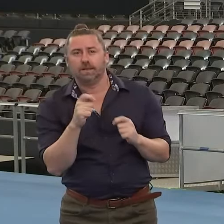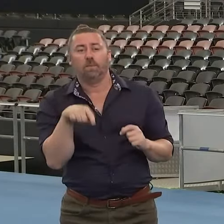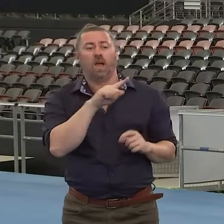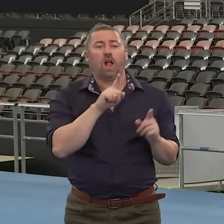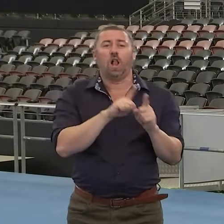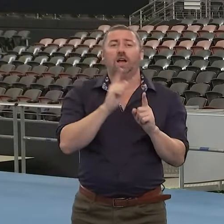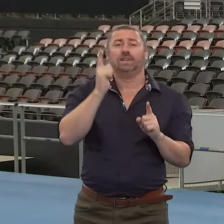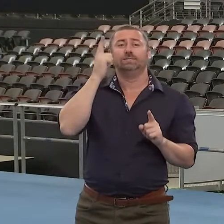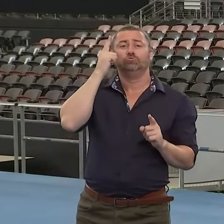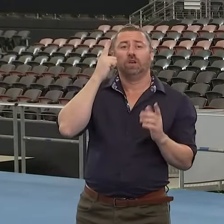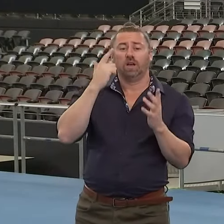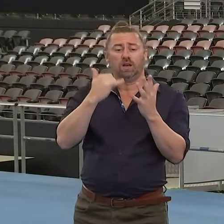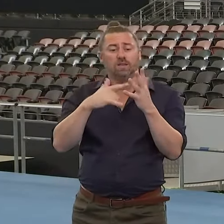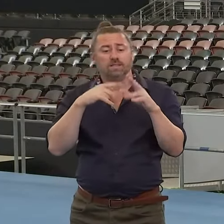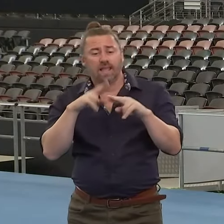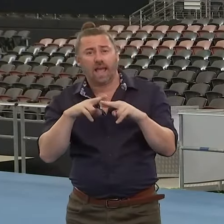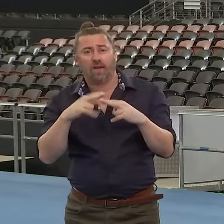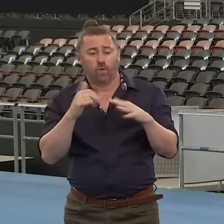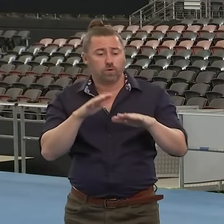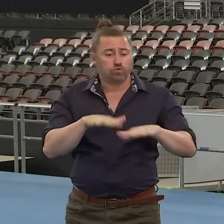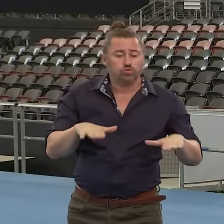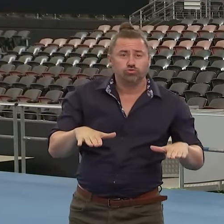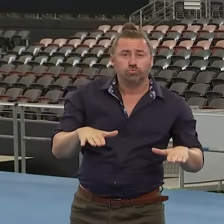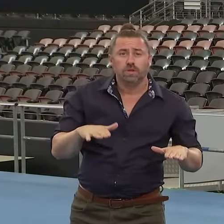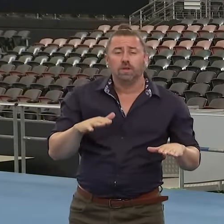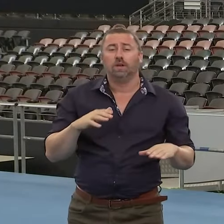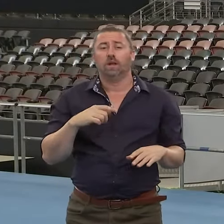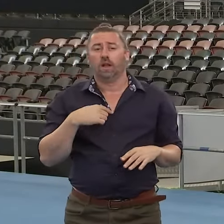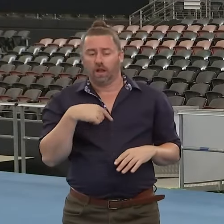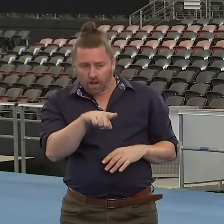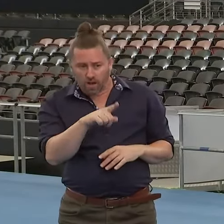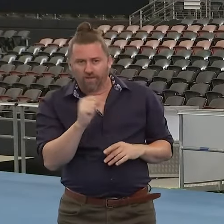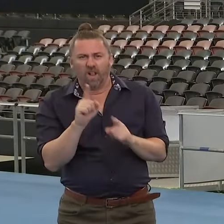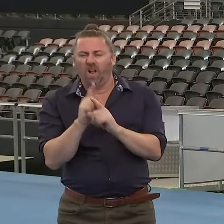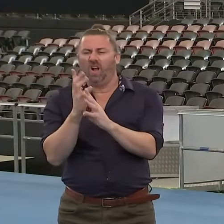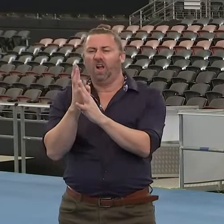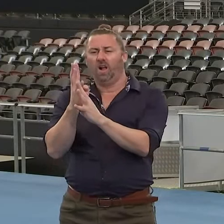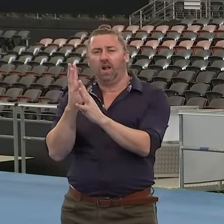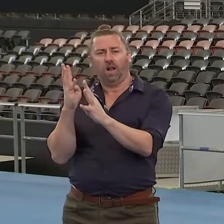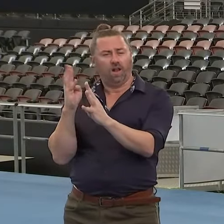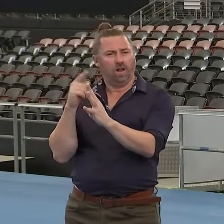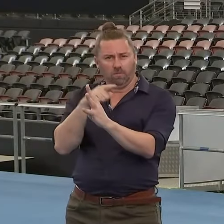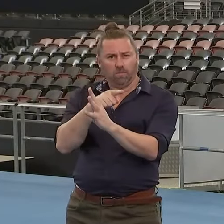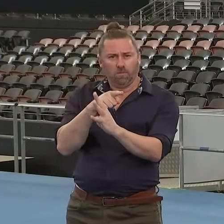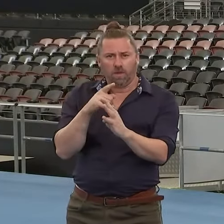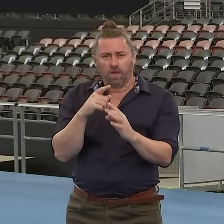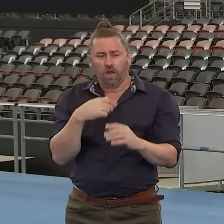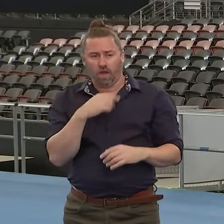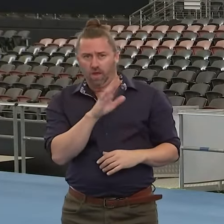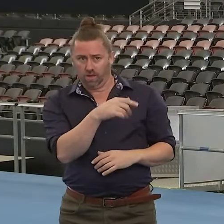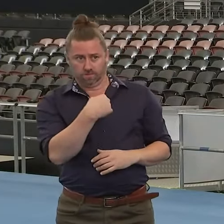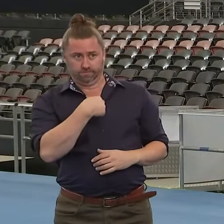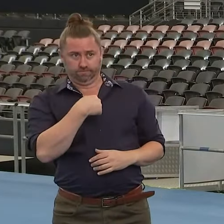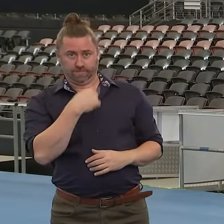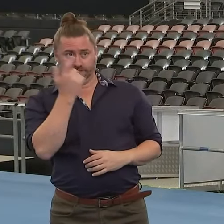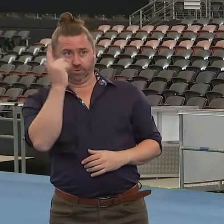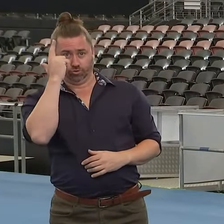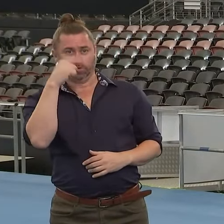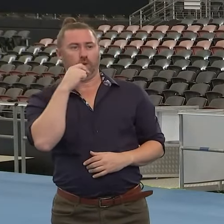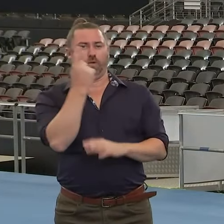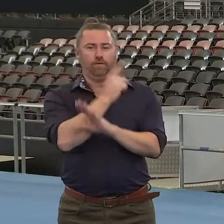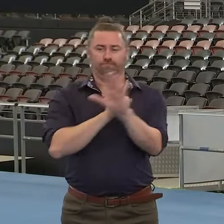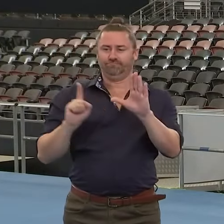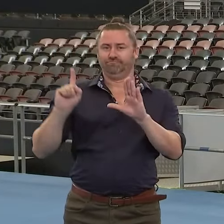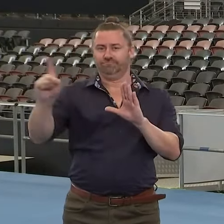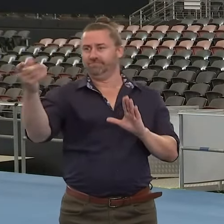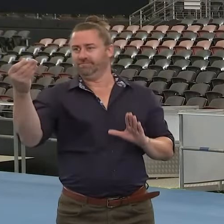will get priority as far as being provided those free tests, and also being able to get them quickly and leave the testing